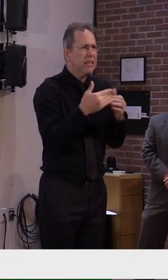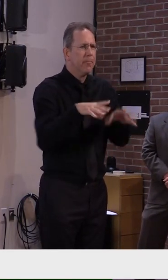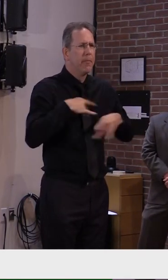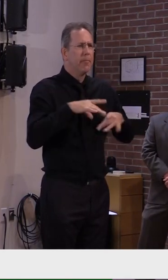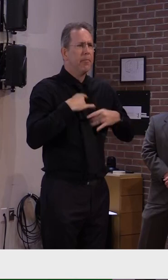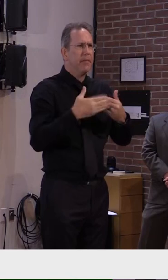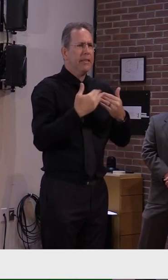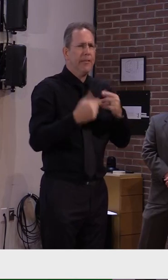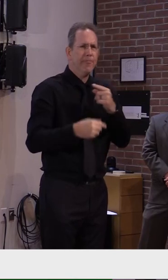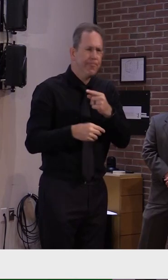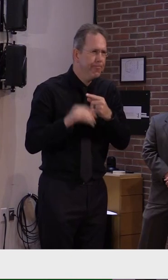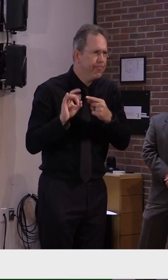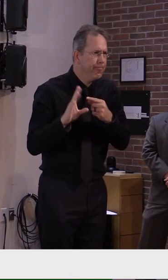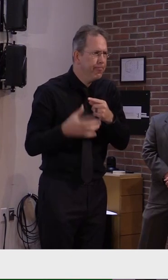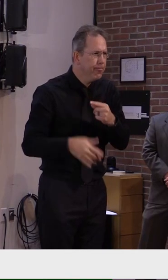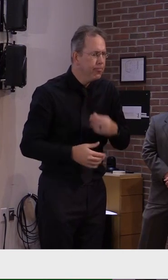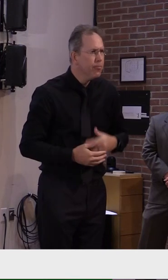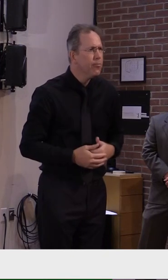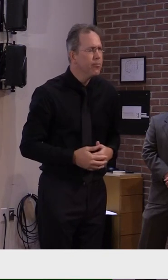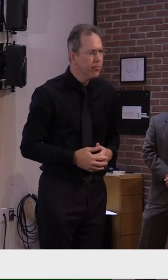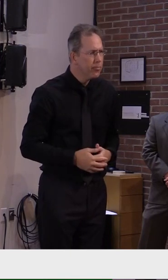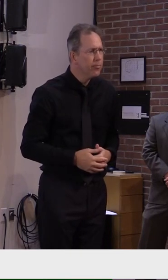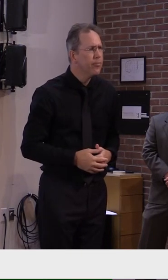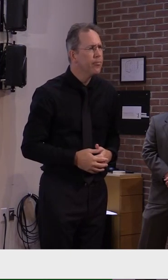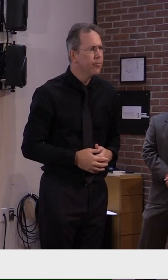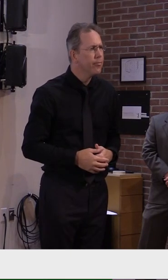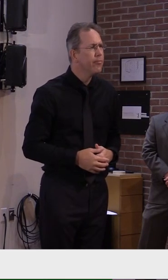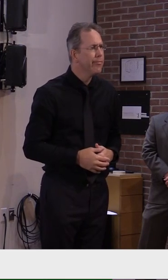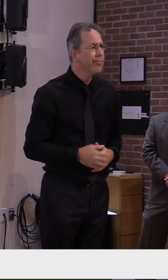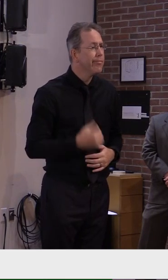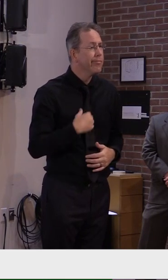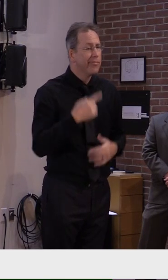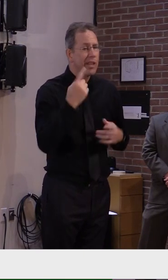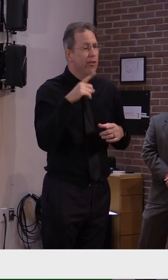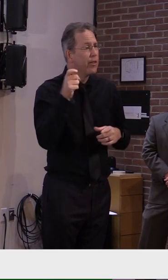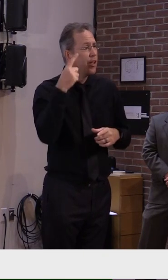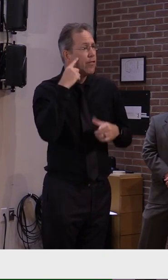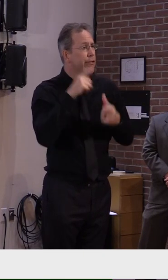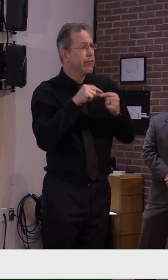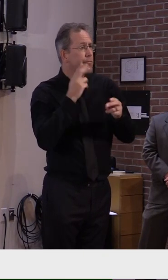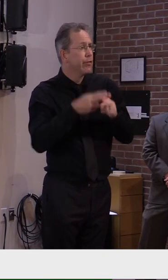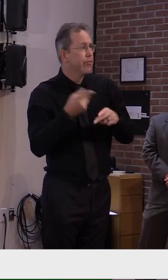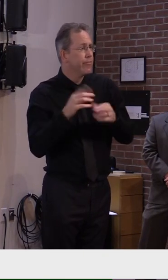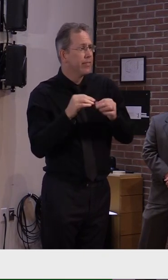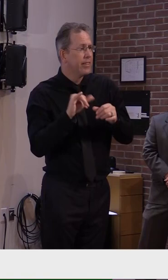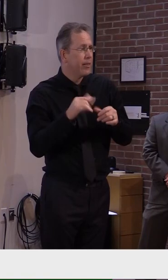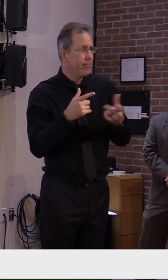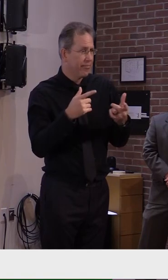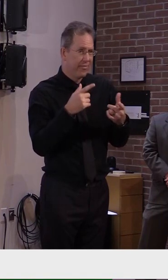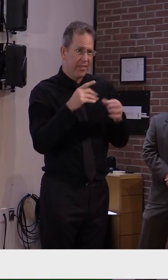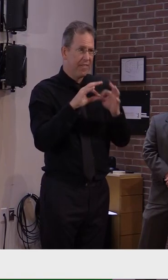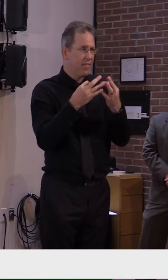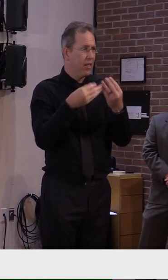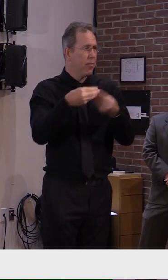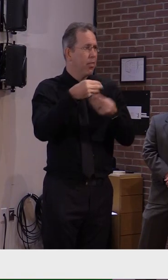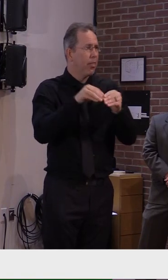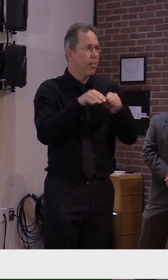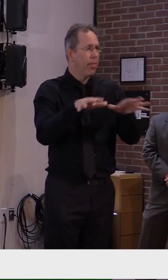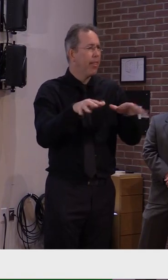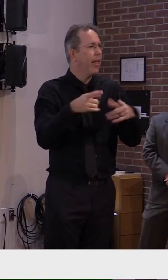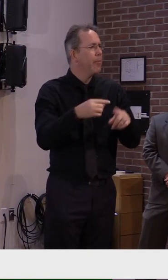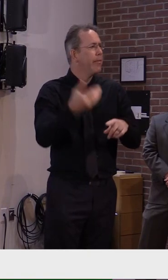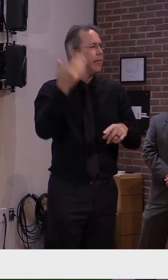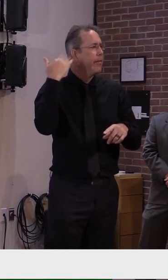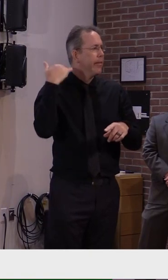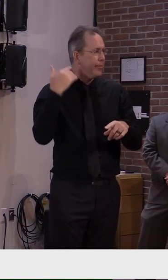Everything the governor said is true. We do believe it did begin way back when in the not too distant